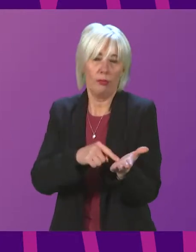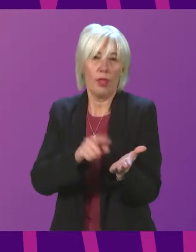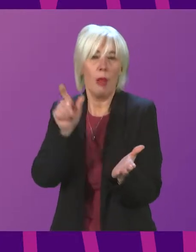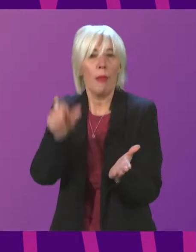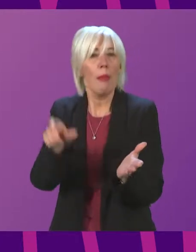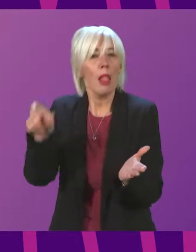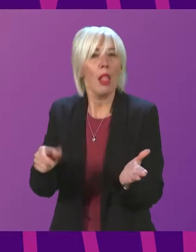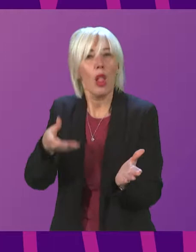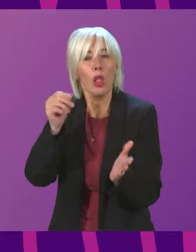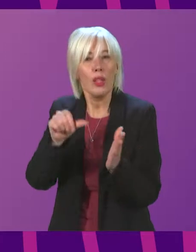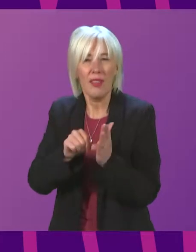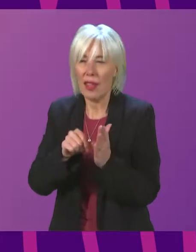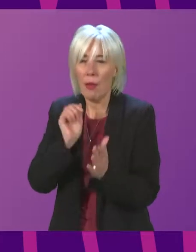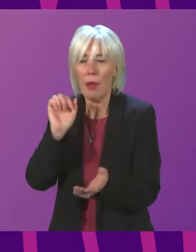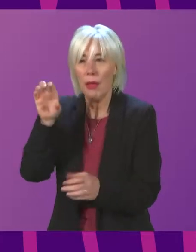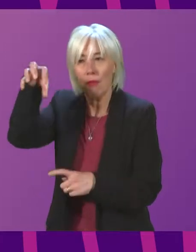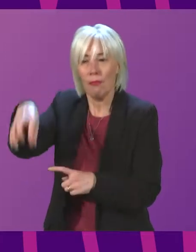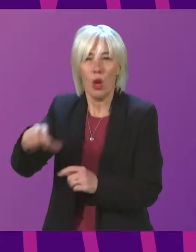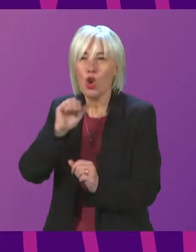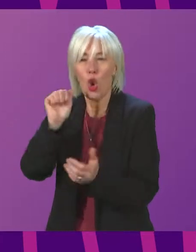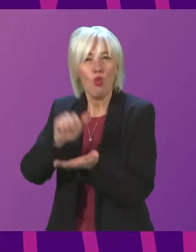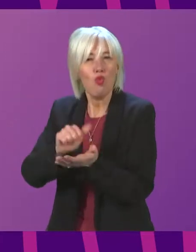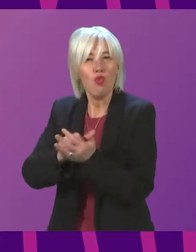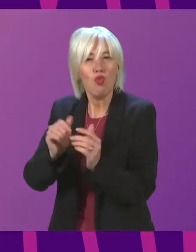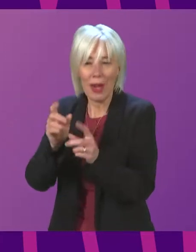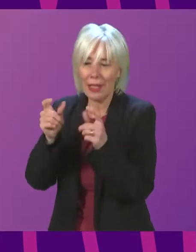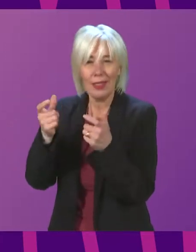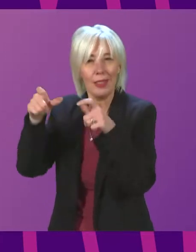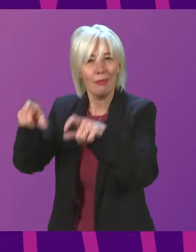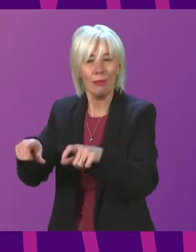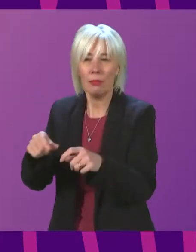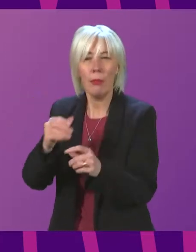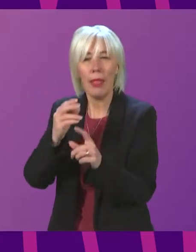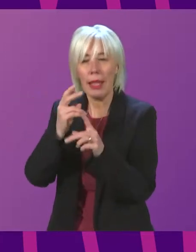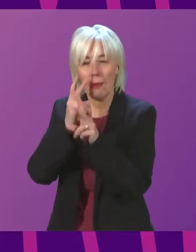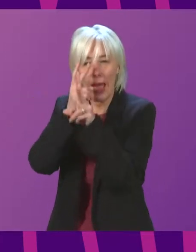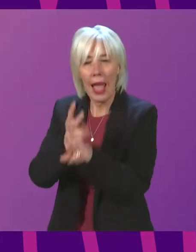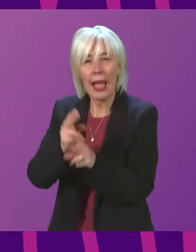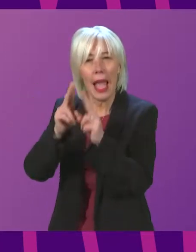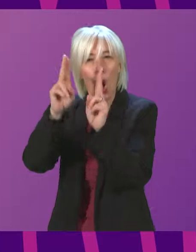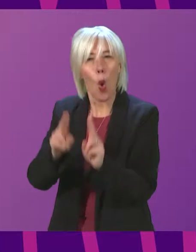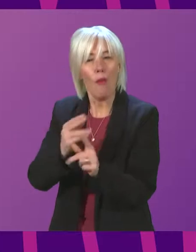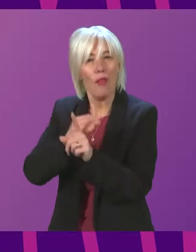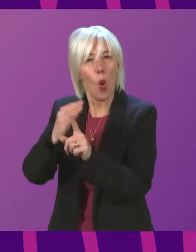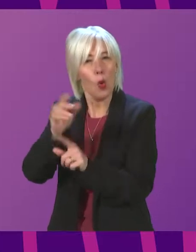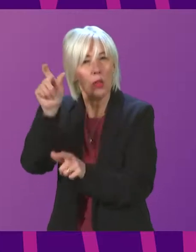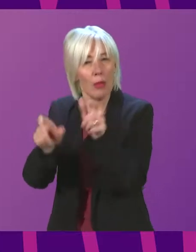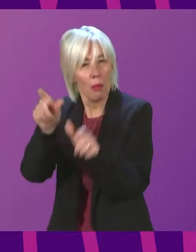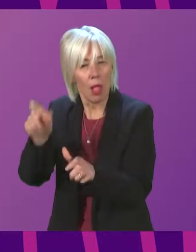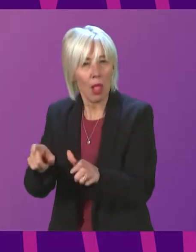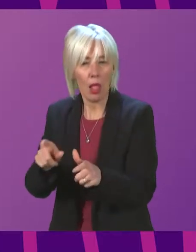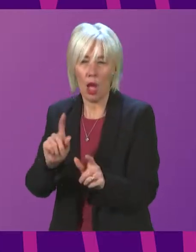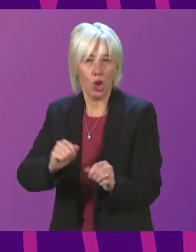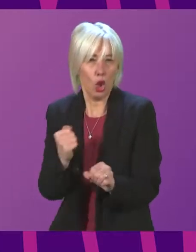may be placed in inappropriate settings, such as care homes for elderly people. What action can the Scottish Government take to ensure that